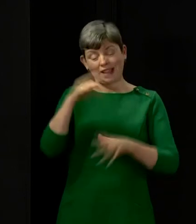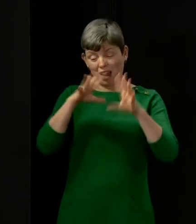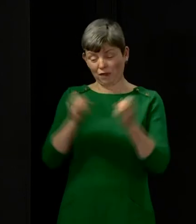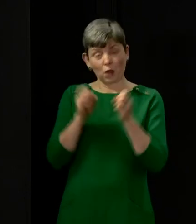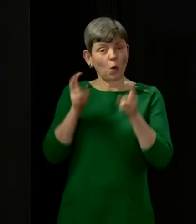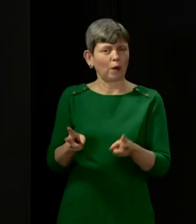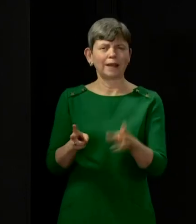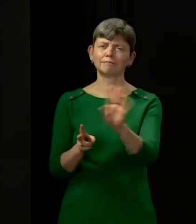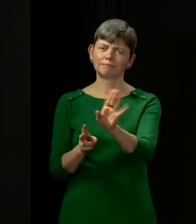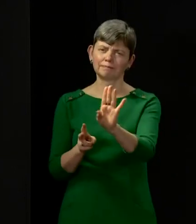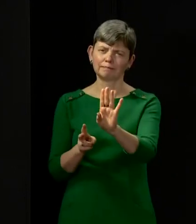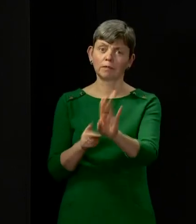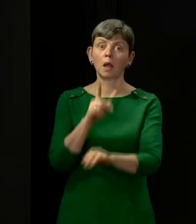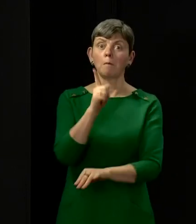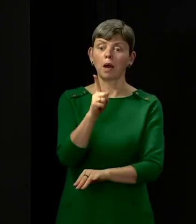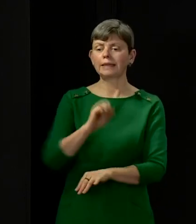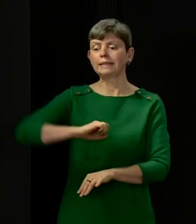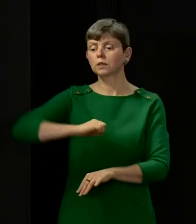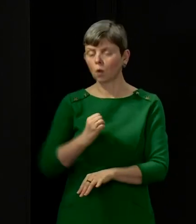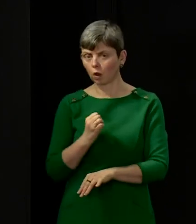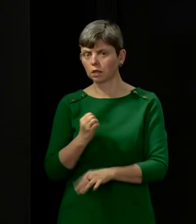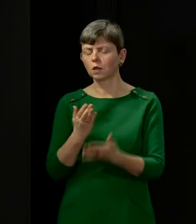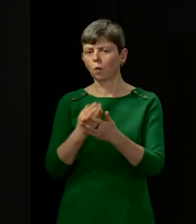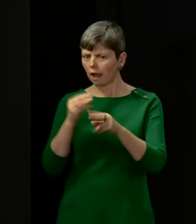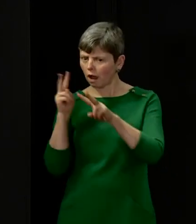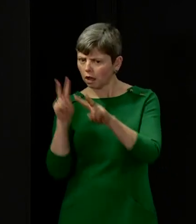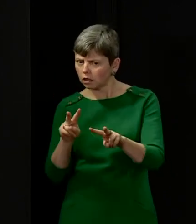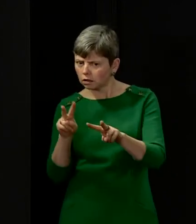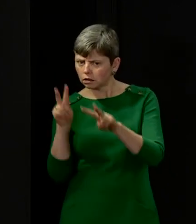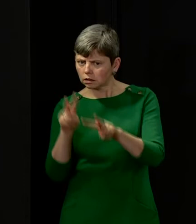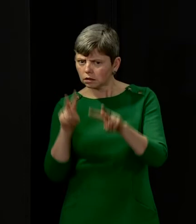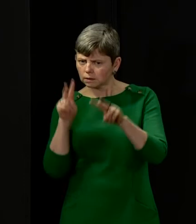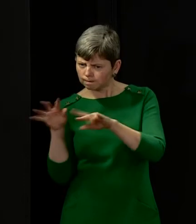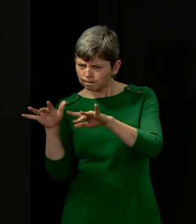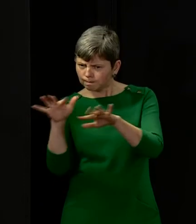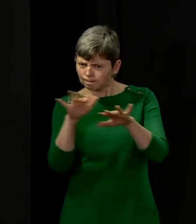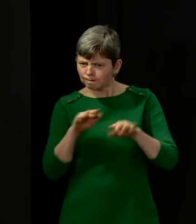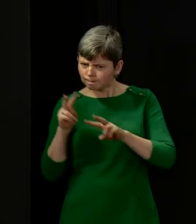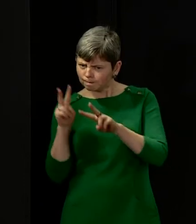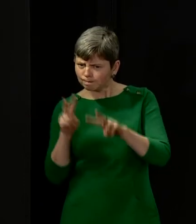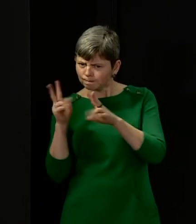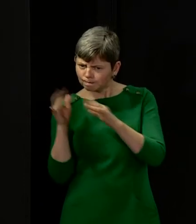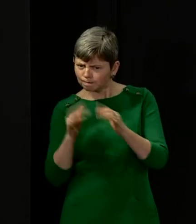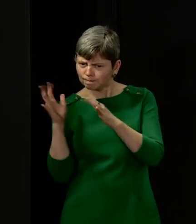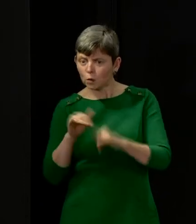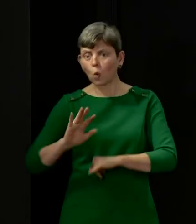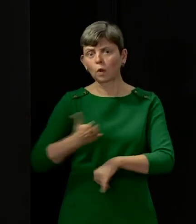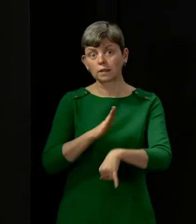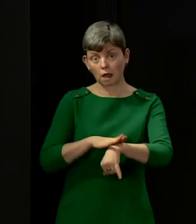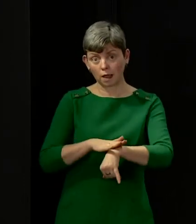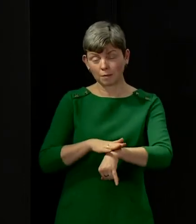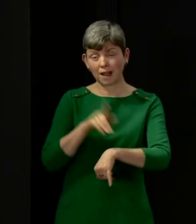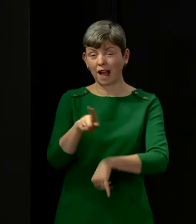It is a situation here in Scotland that we look at all the time and that's one of the reasons why is we look ahead to Christmas